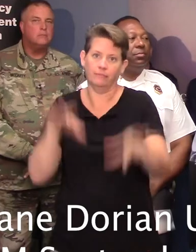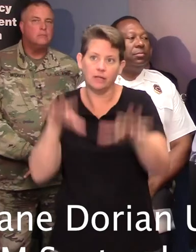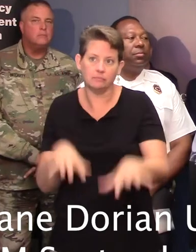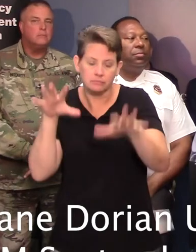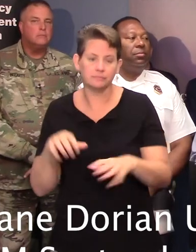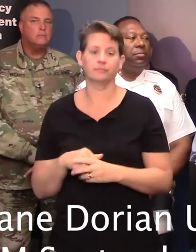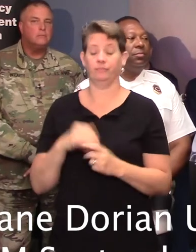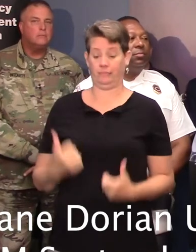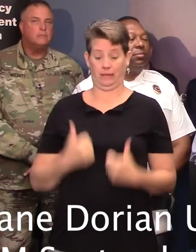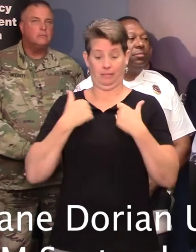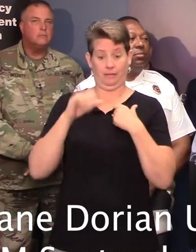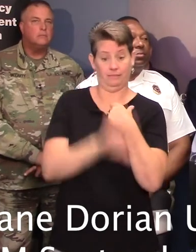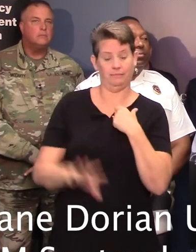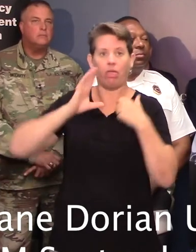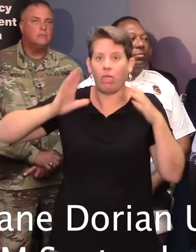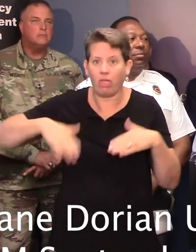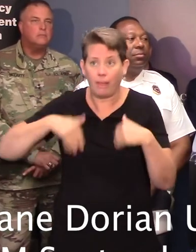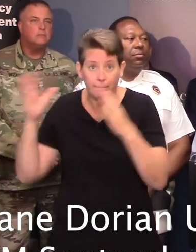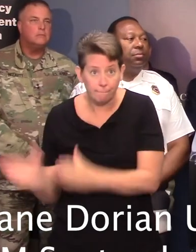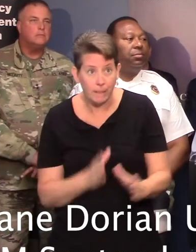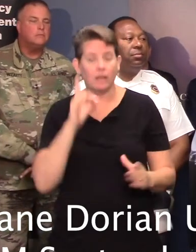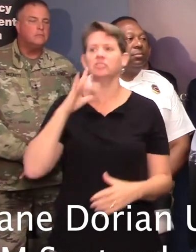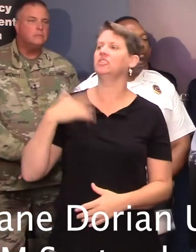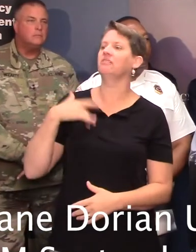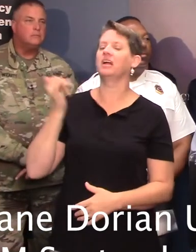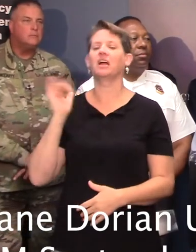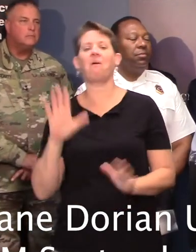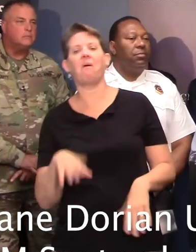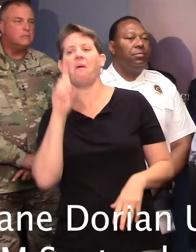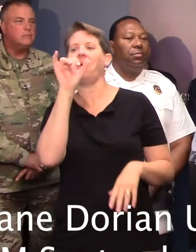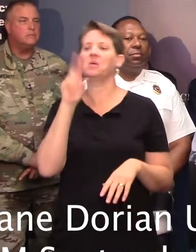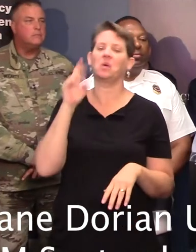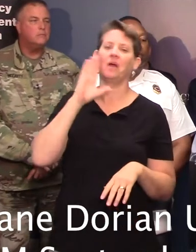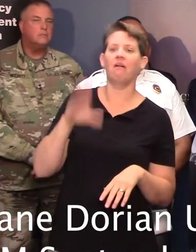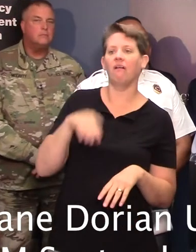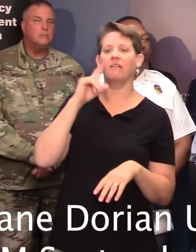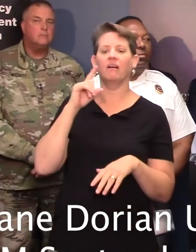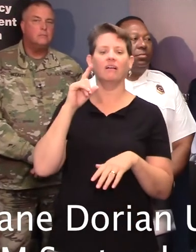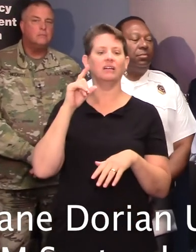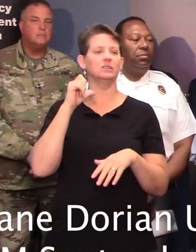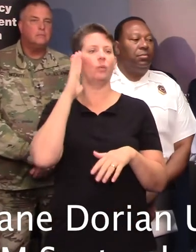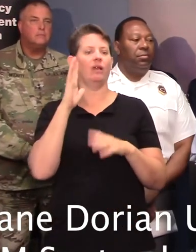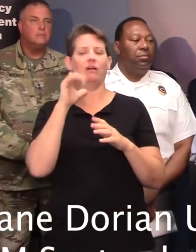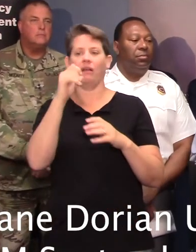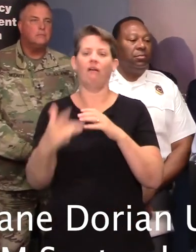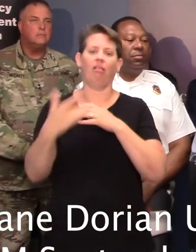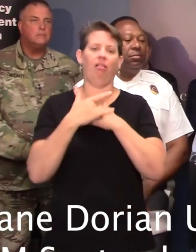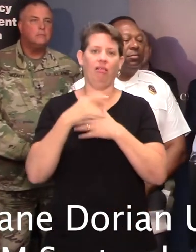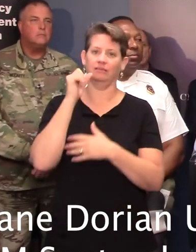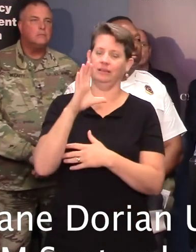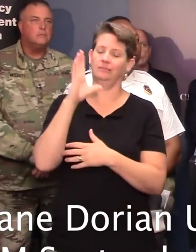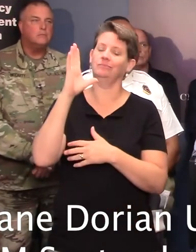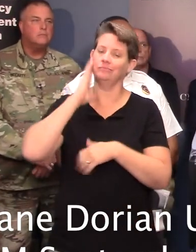If you live along the coast and haven't prepared yet because you feel Dorian won't be a threat because the center is forecast to pass offshore, you're making a